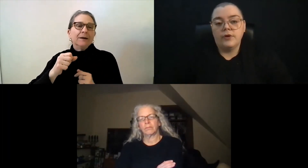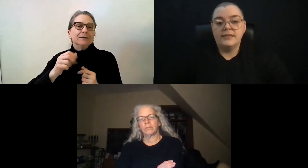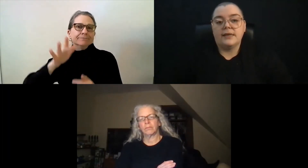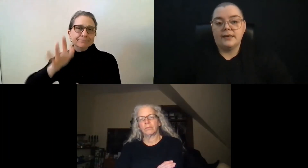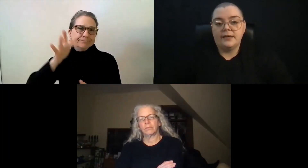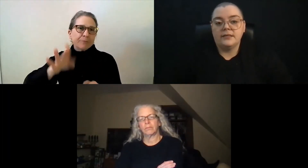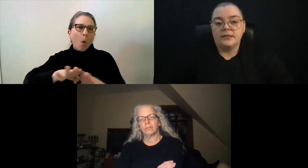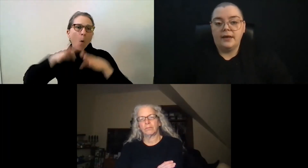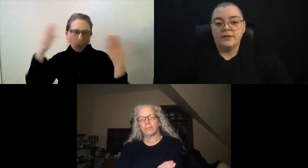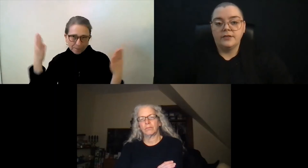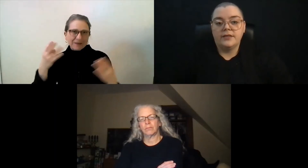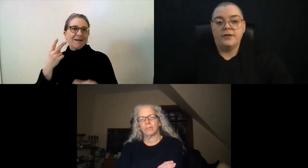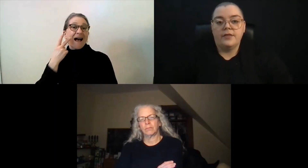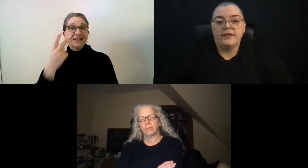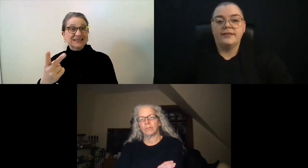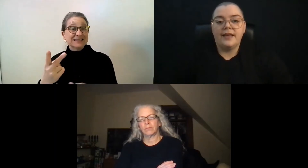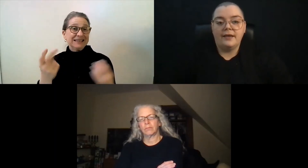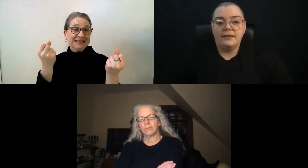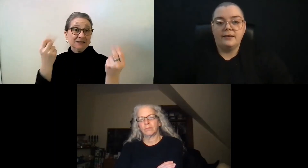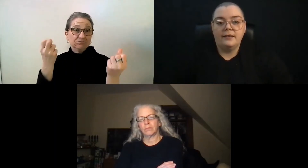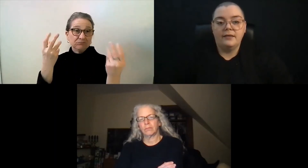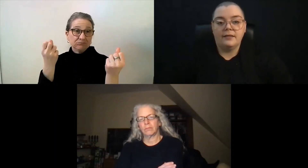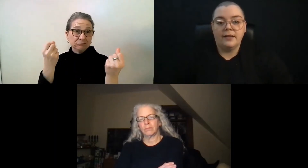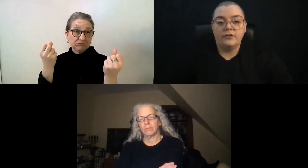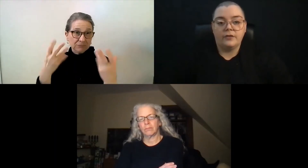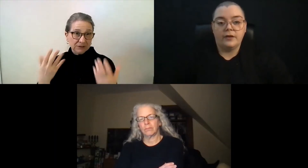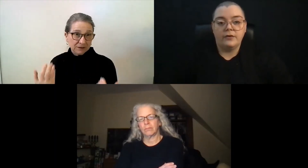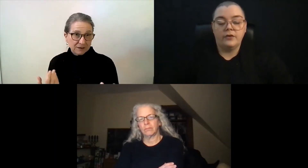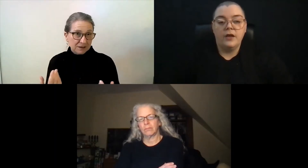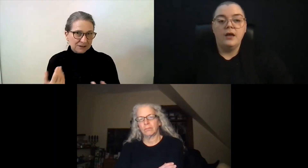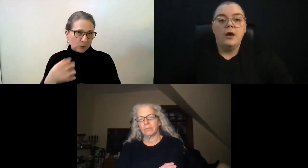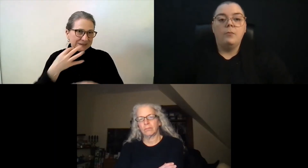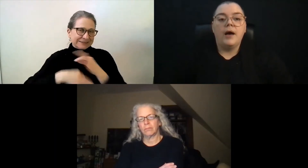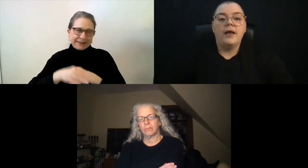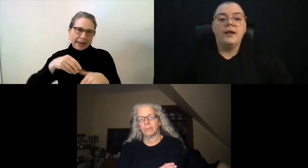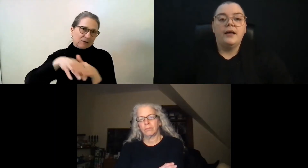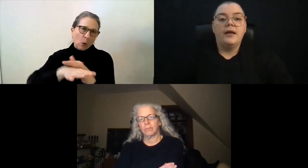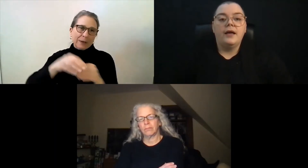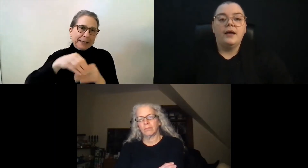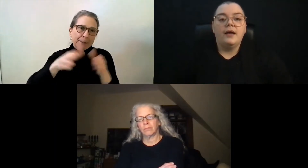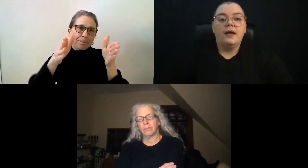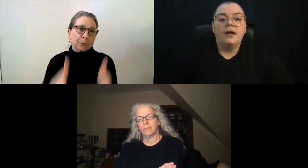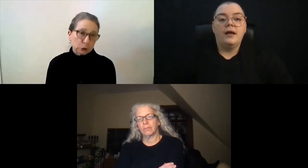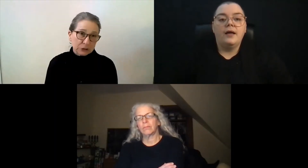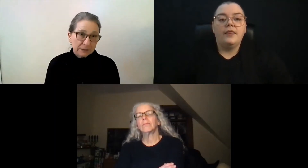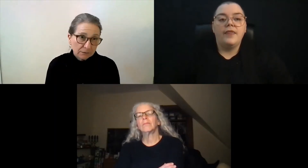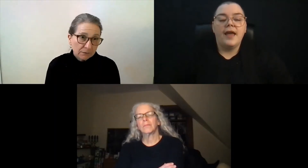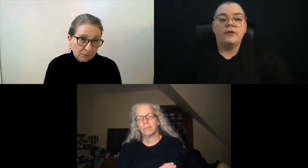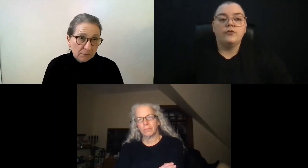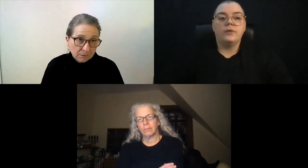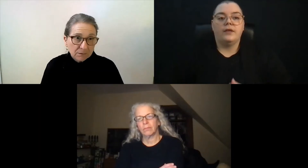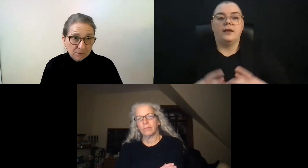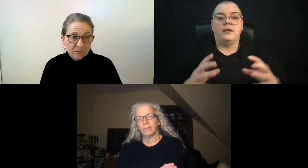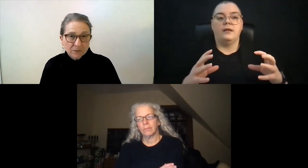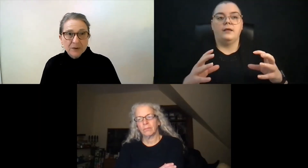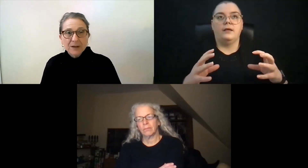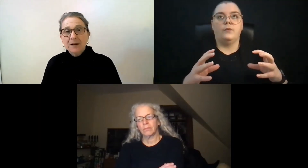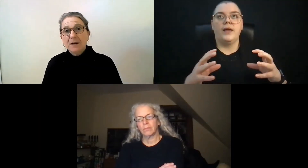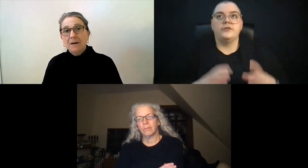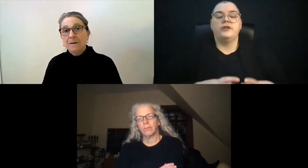translated into letters that are then sent to the legislators. But they actually,